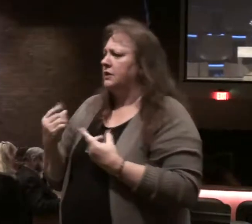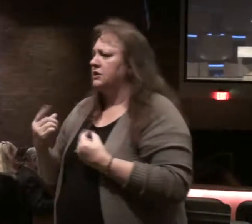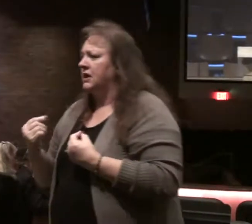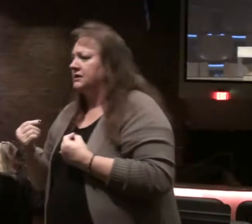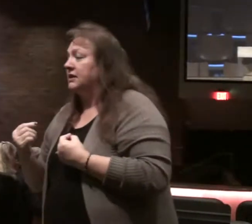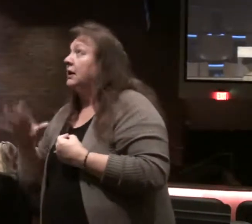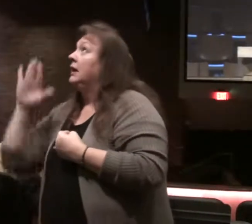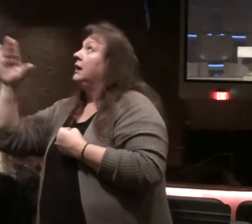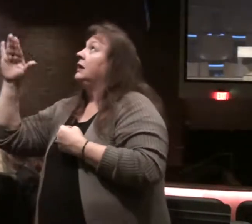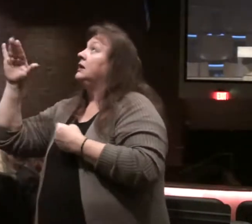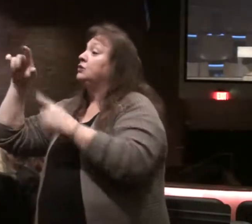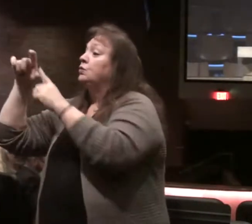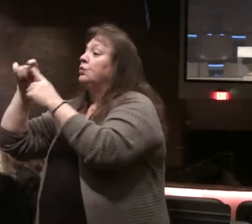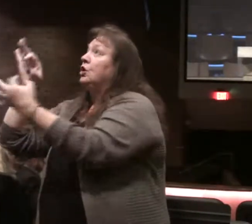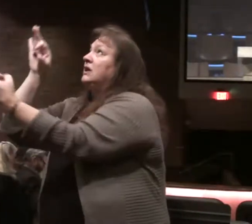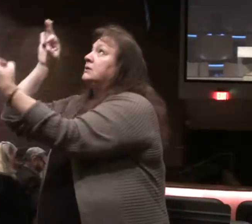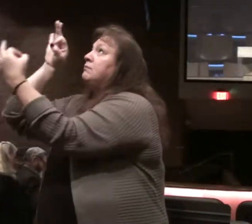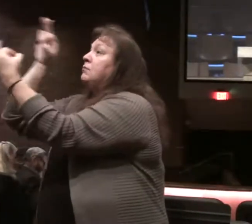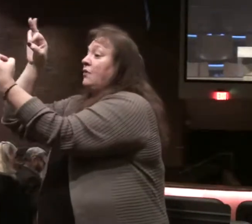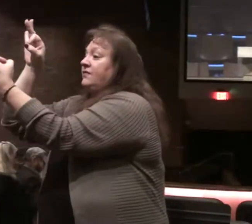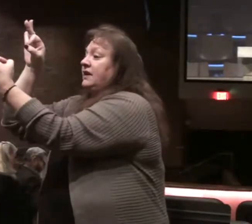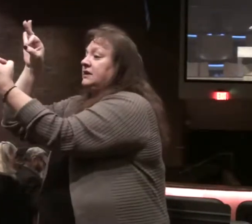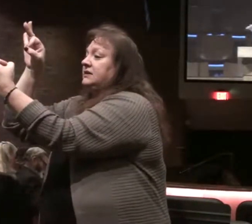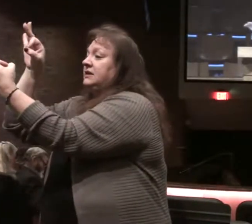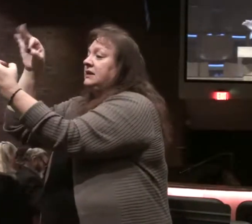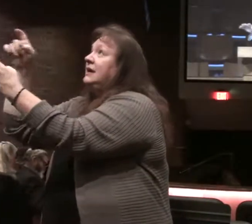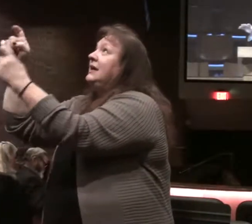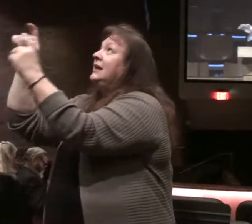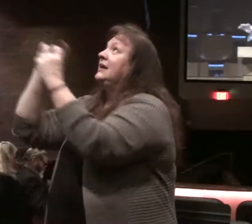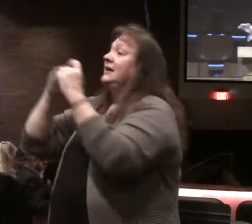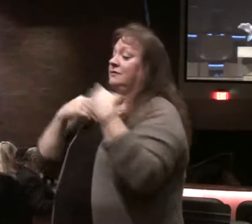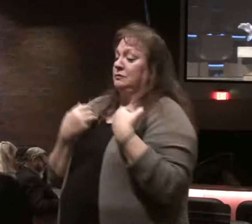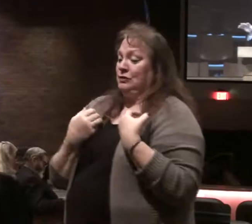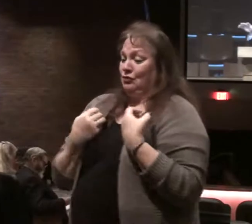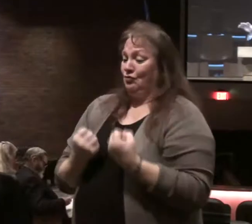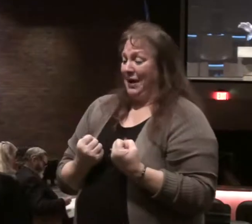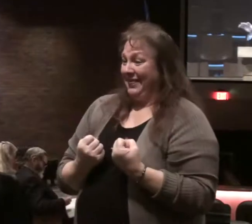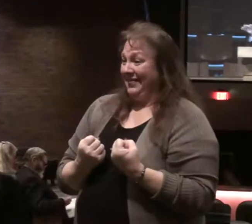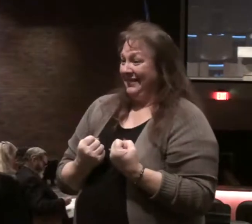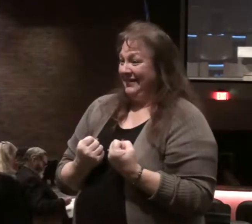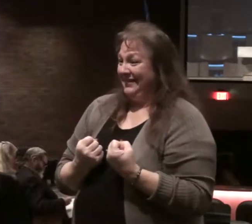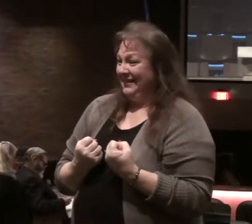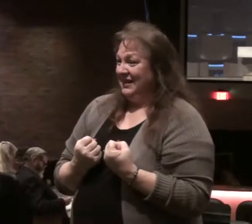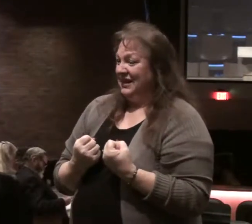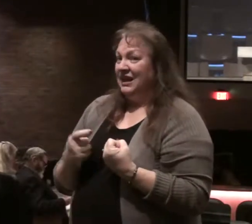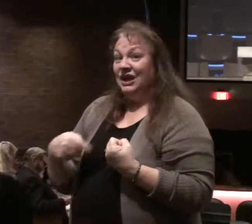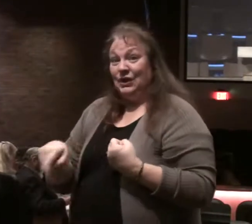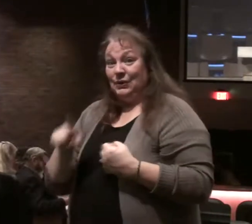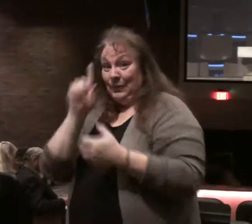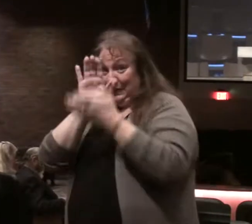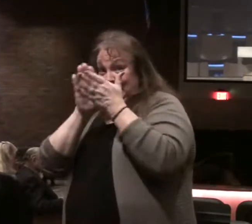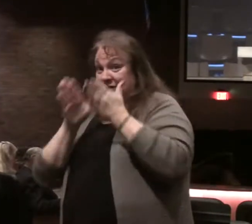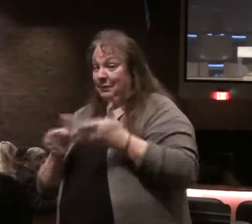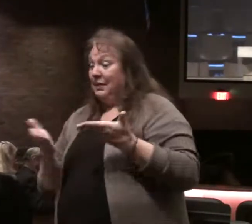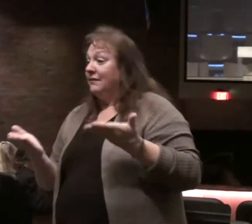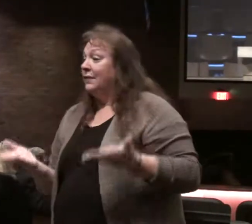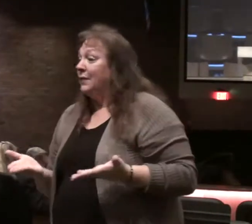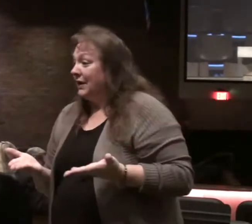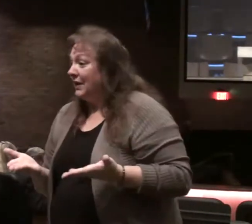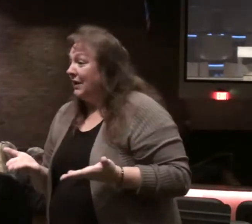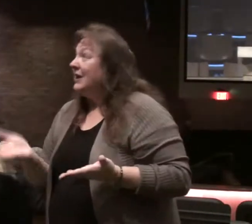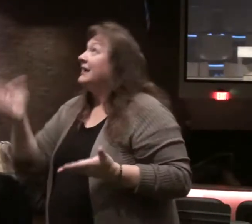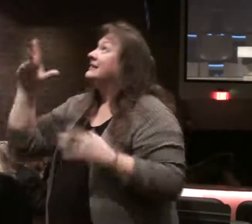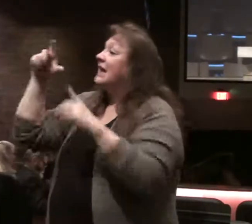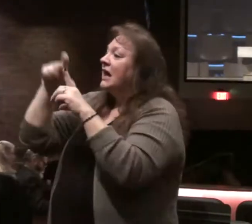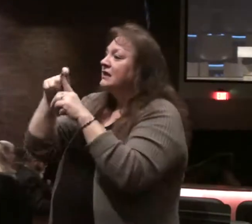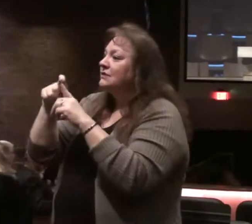The law of the Lord is perfect. Restoring the soul. You know, if you're a believer here this morning, it is the word